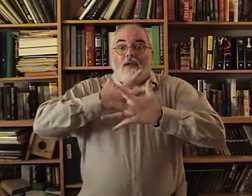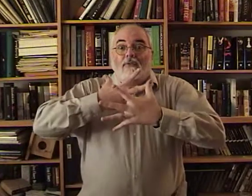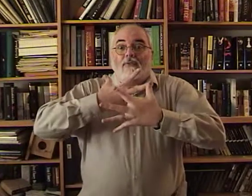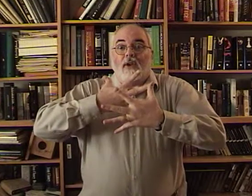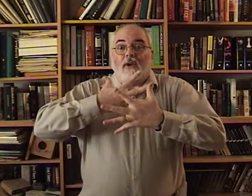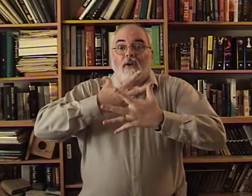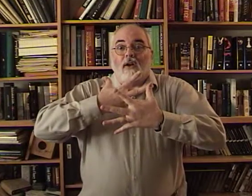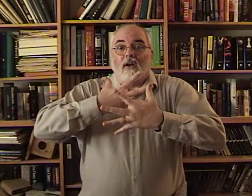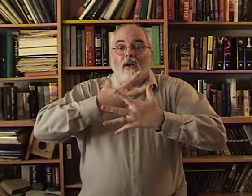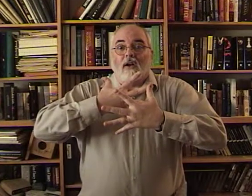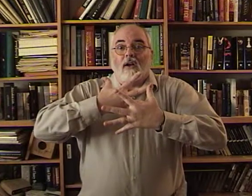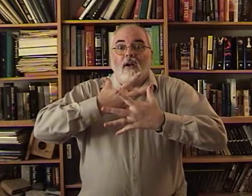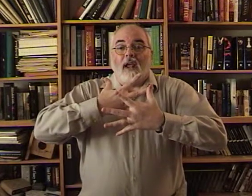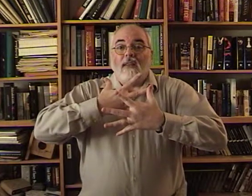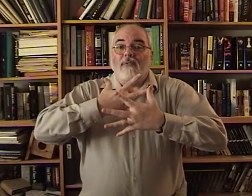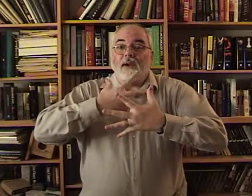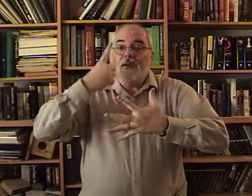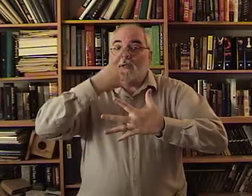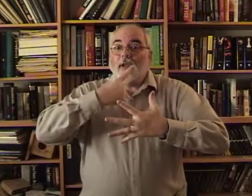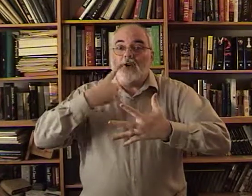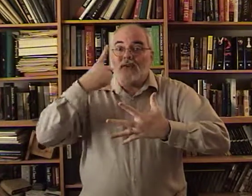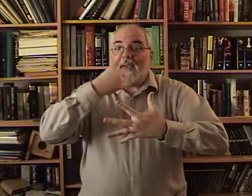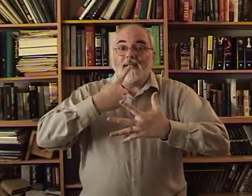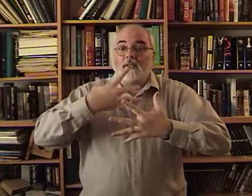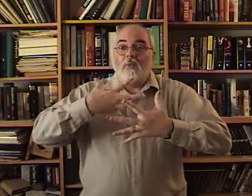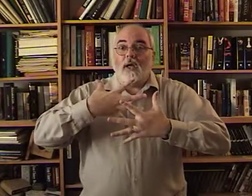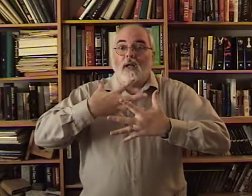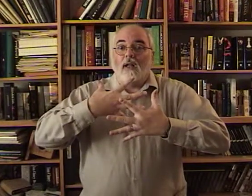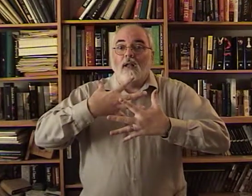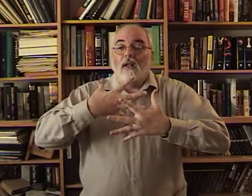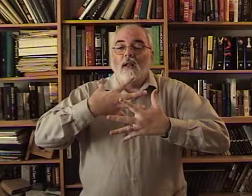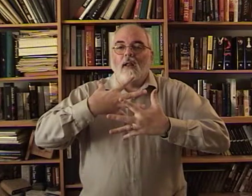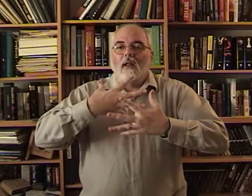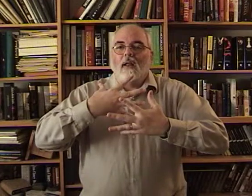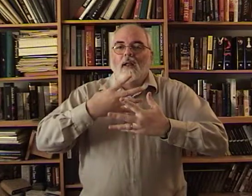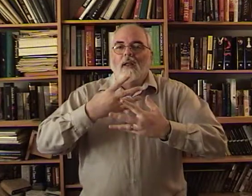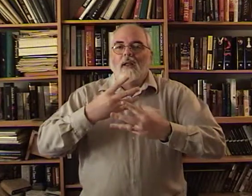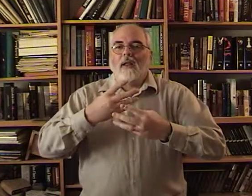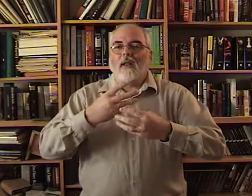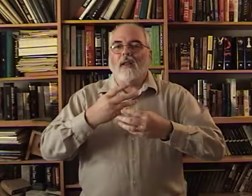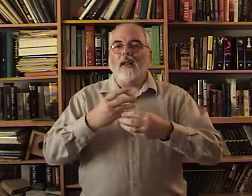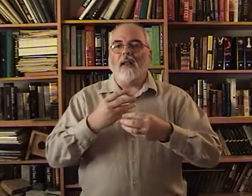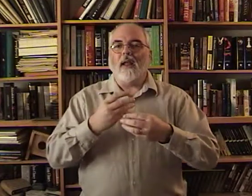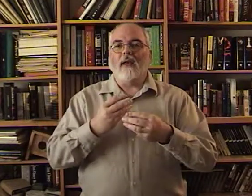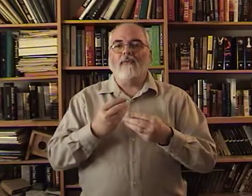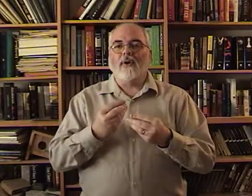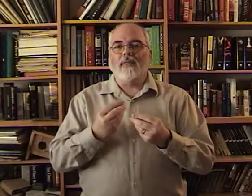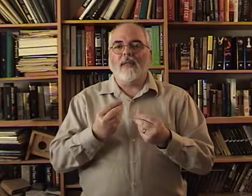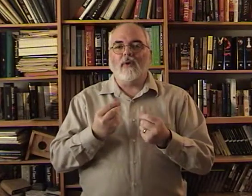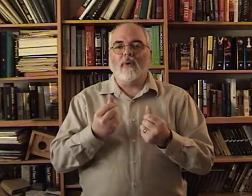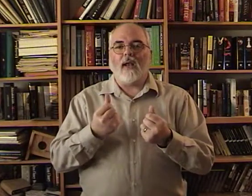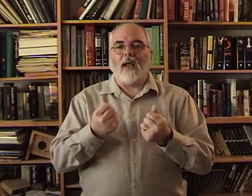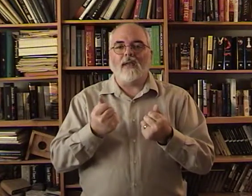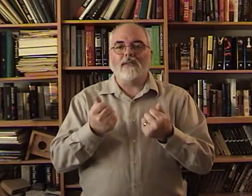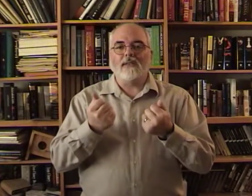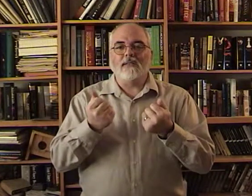Fear. And the fear needs to be on your face as well. And everything relaxes.